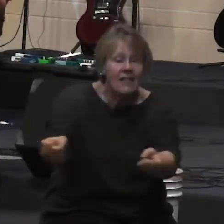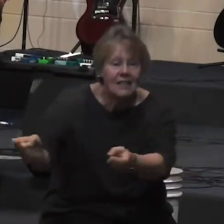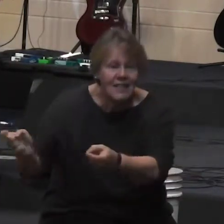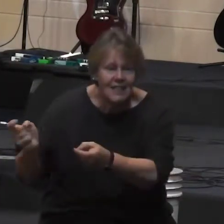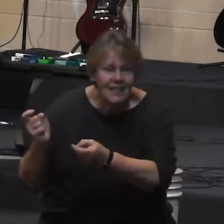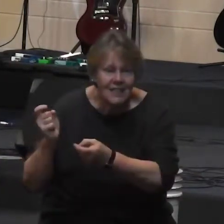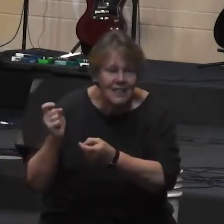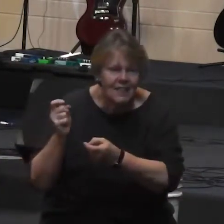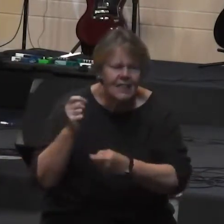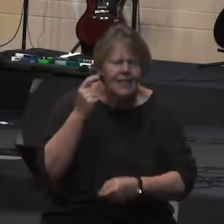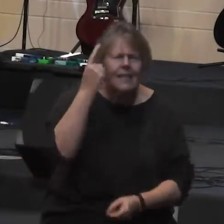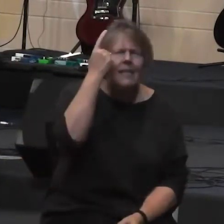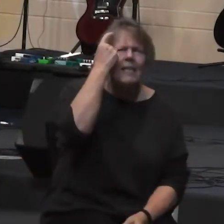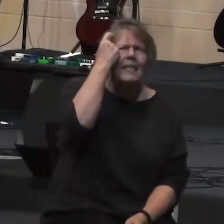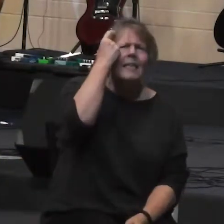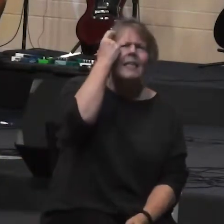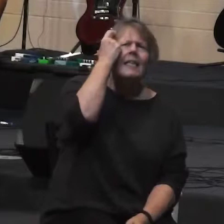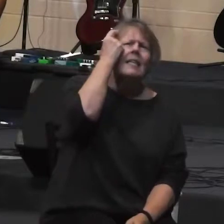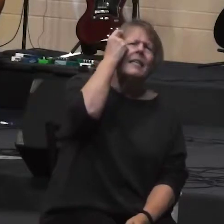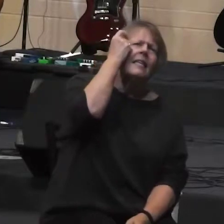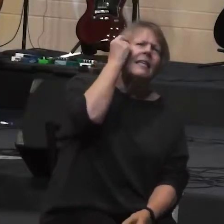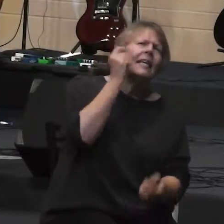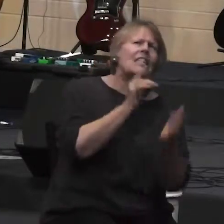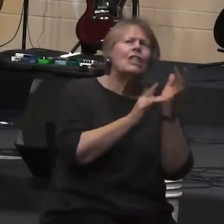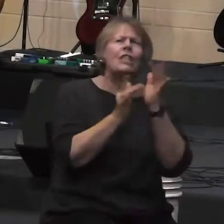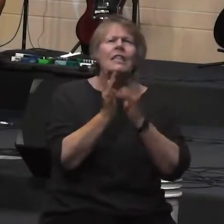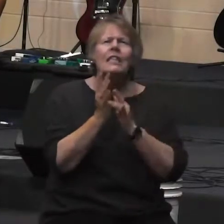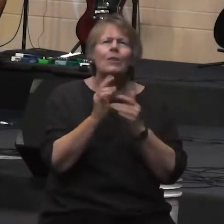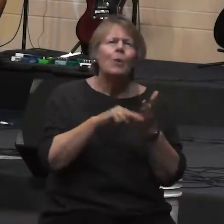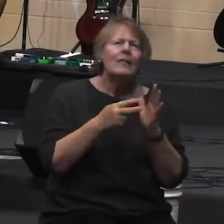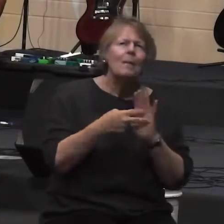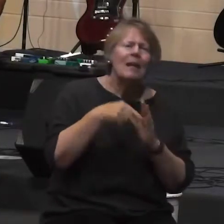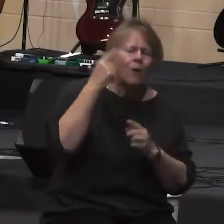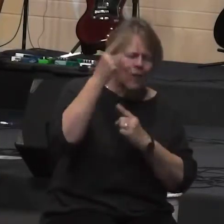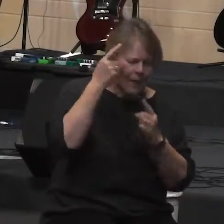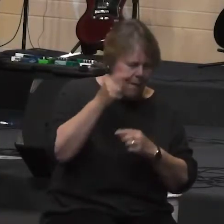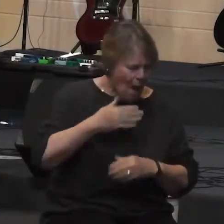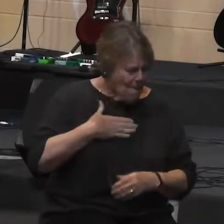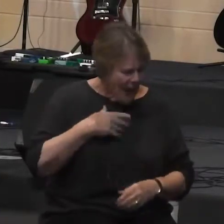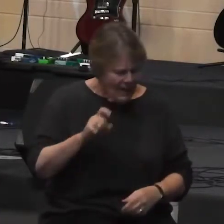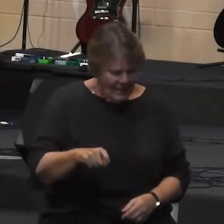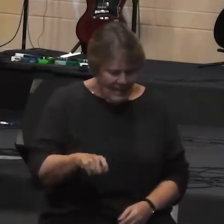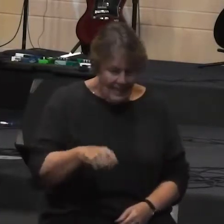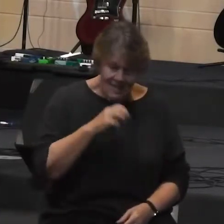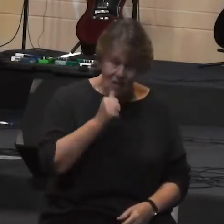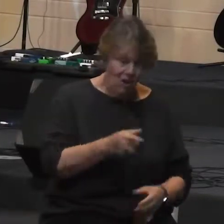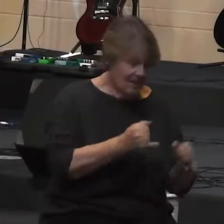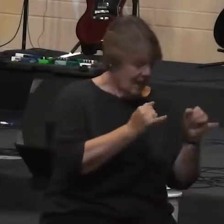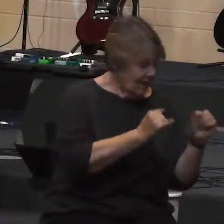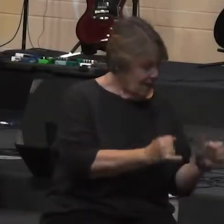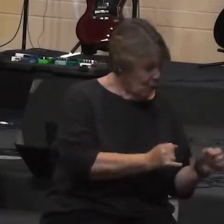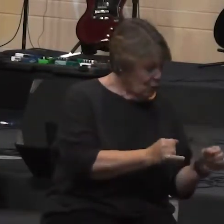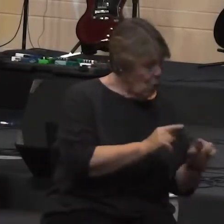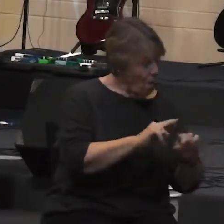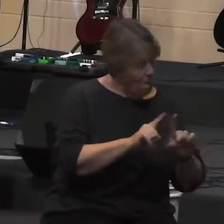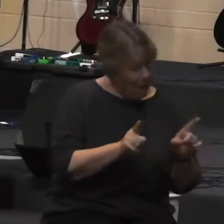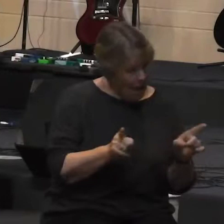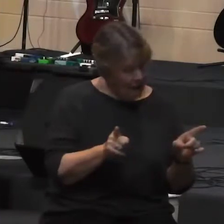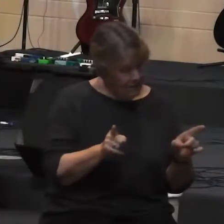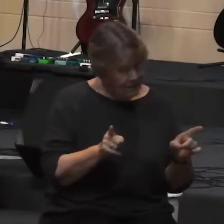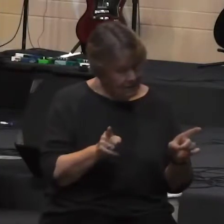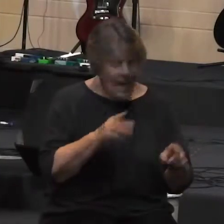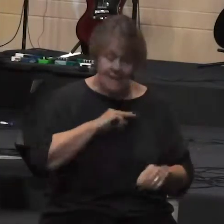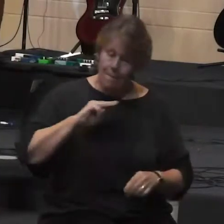Jesus, what does it mean to think about my needs not as an individual but as a member of the community?